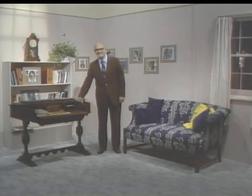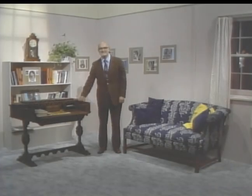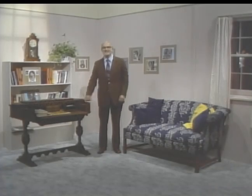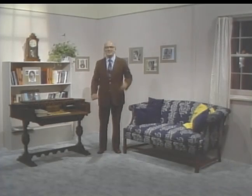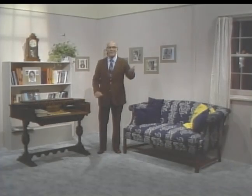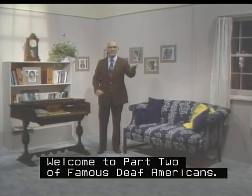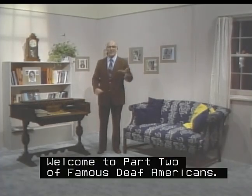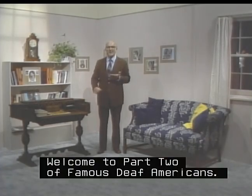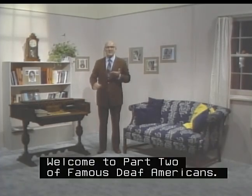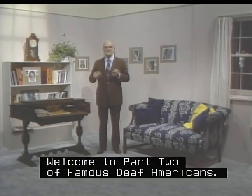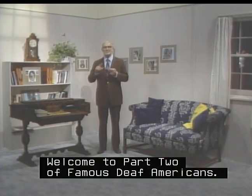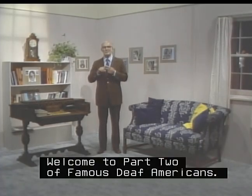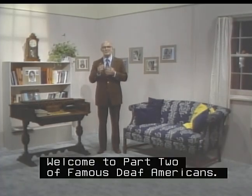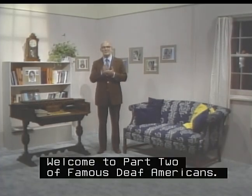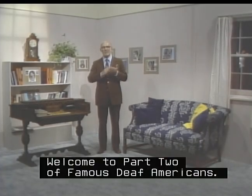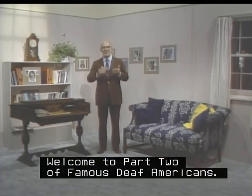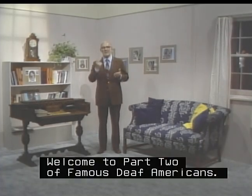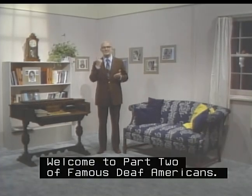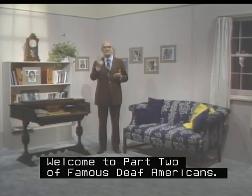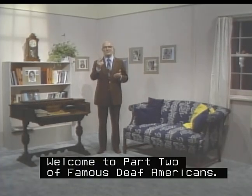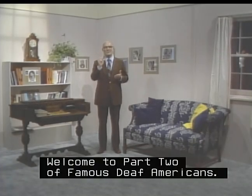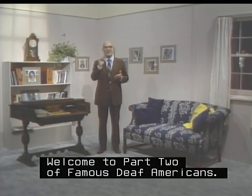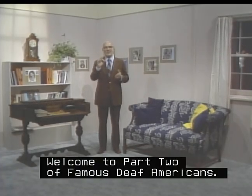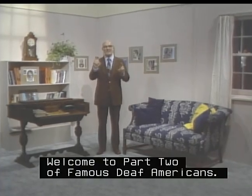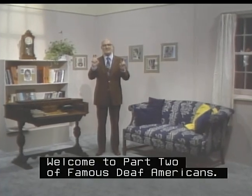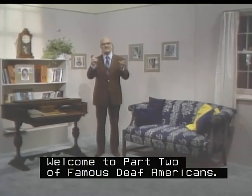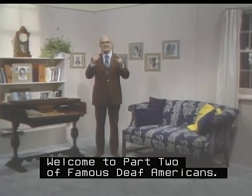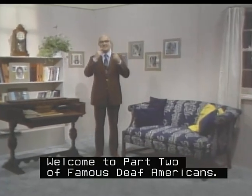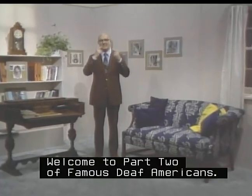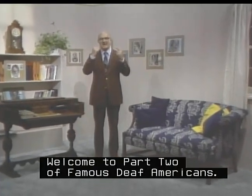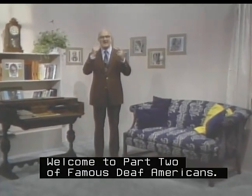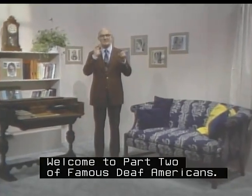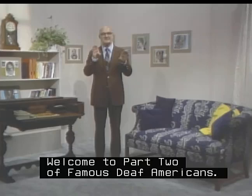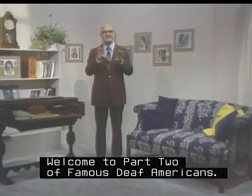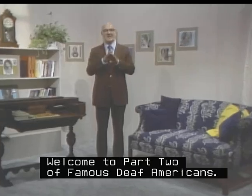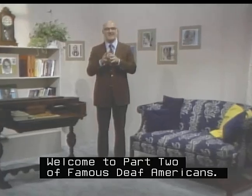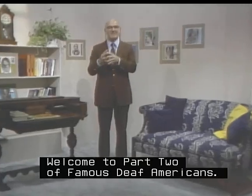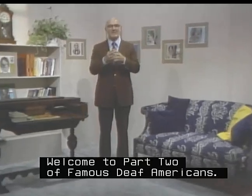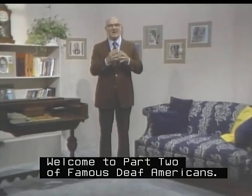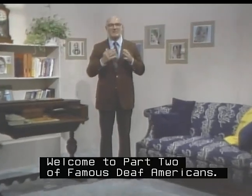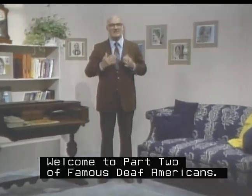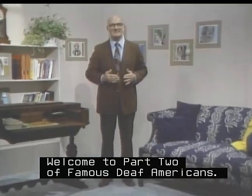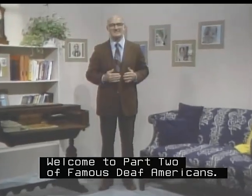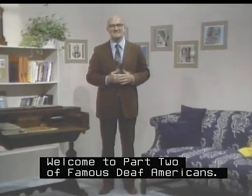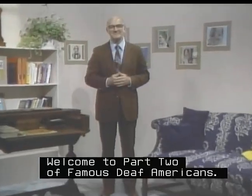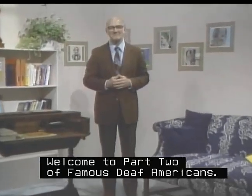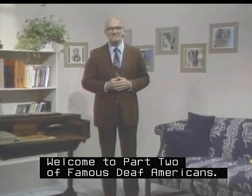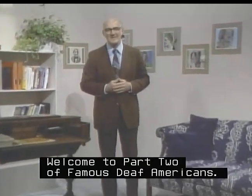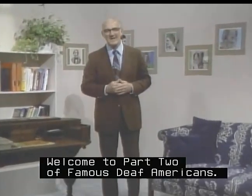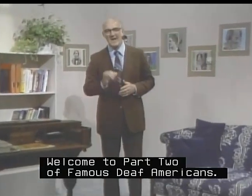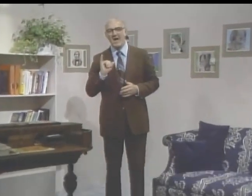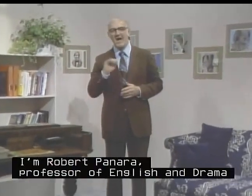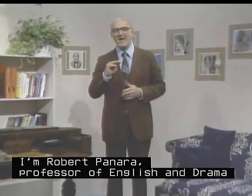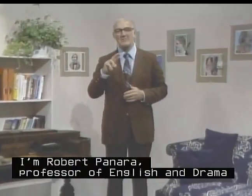Welcome to Part 2 of Famous Deaf Americans. I'm